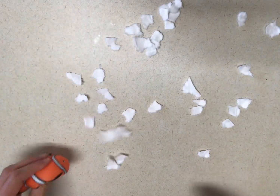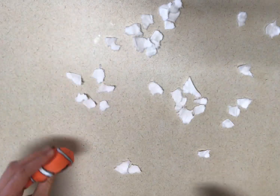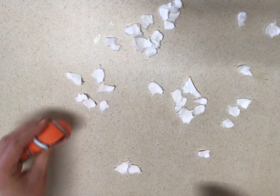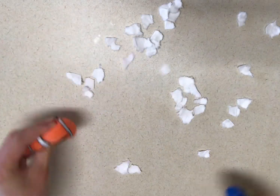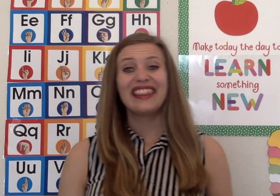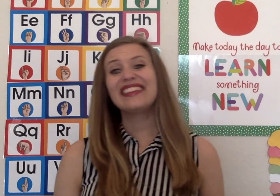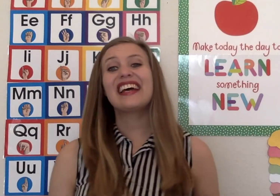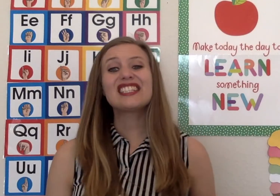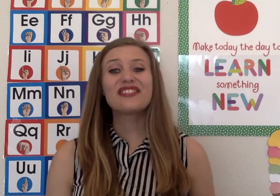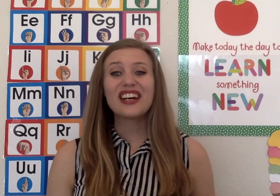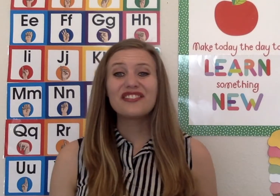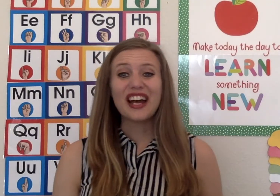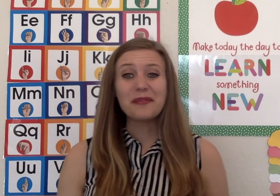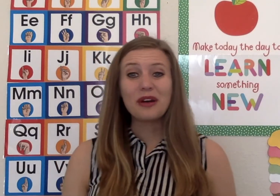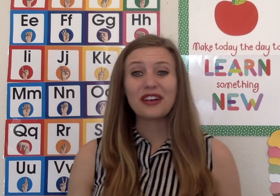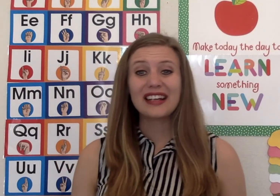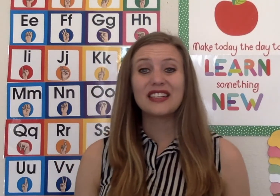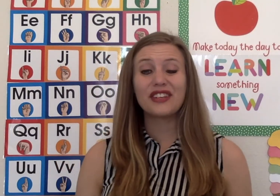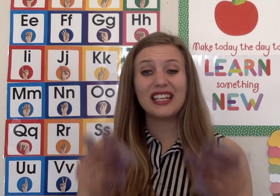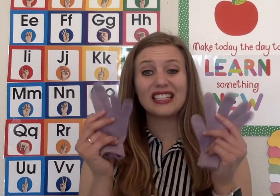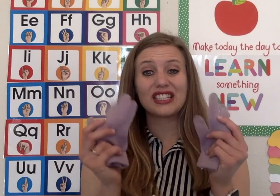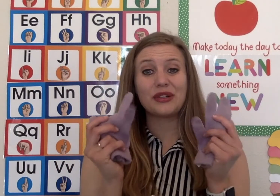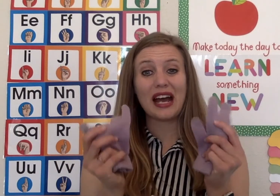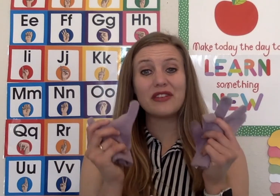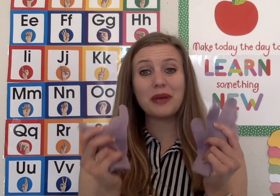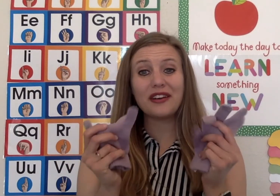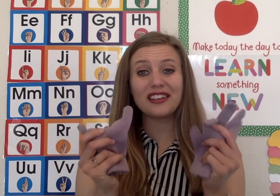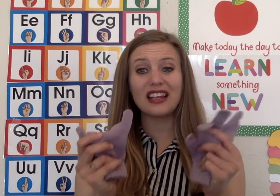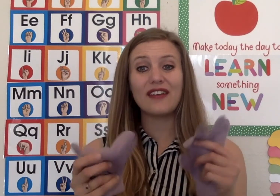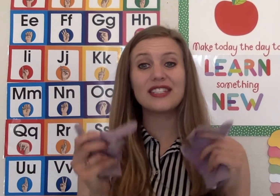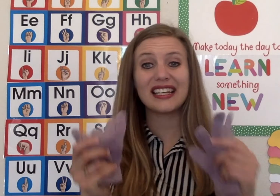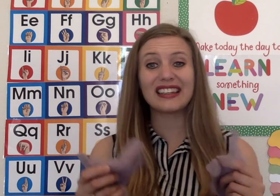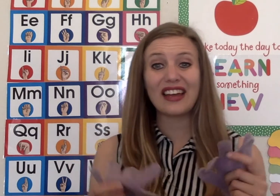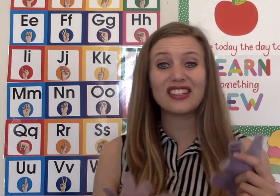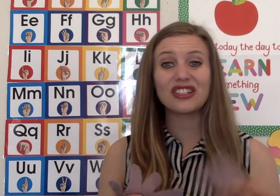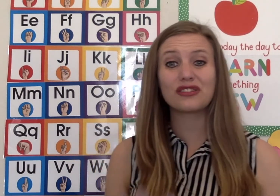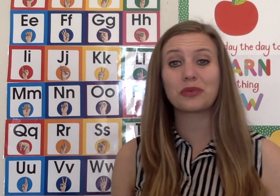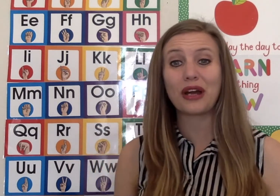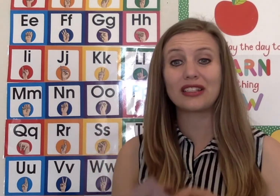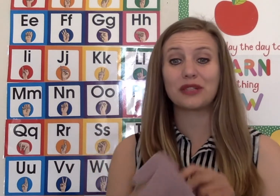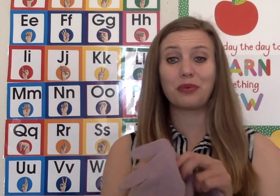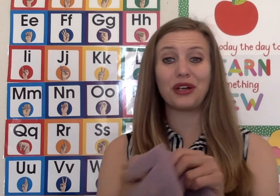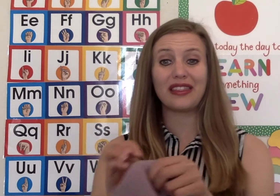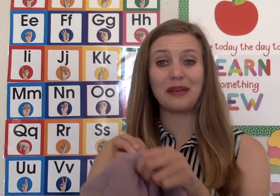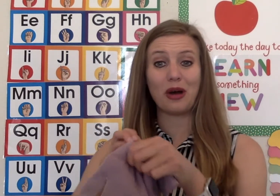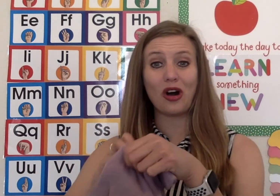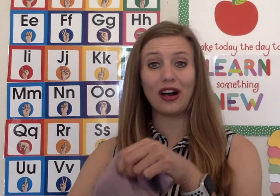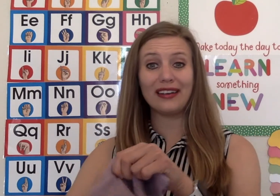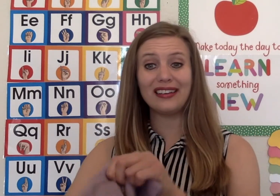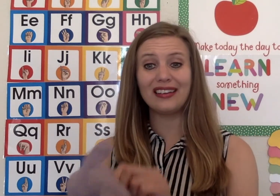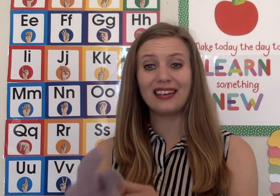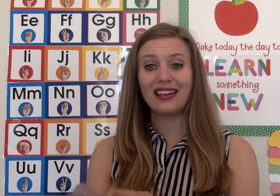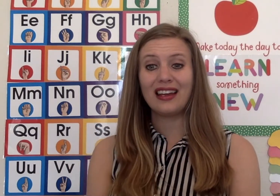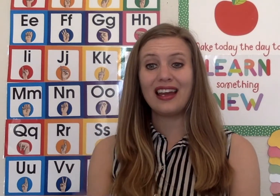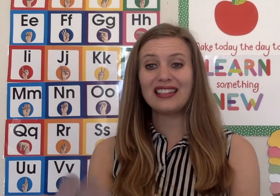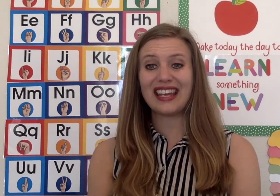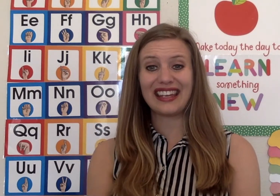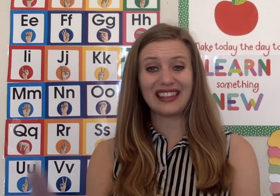The next fun fine motor activity is to have a pair of gloves and allow the children to practice putting them on and taking them